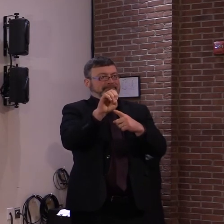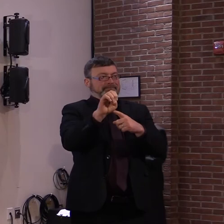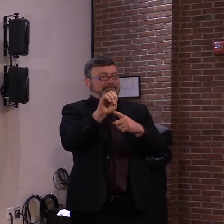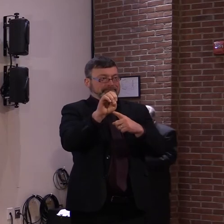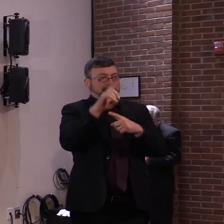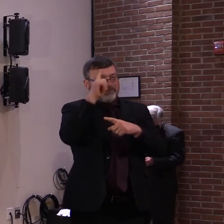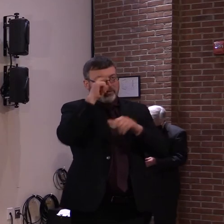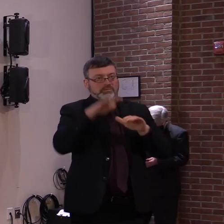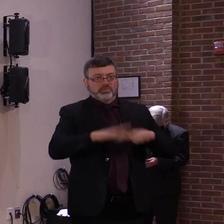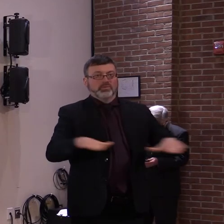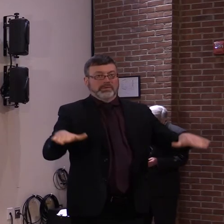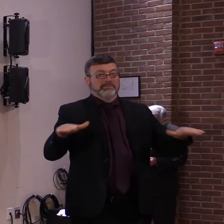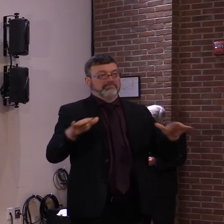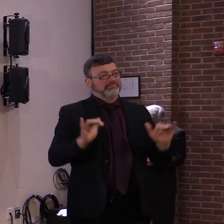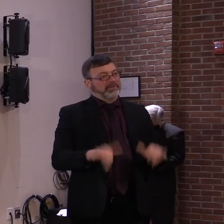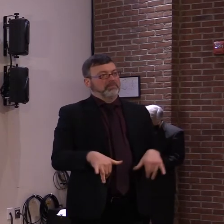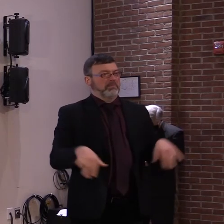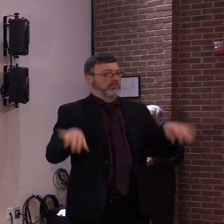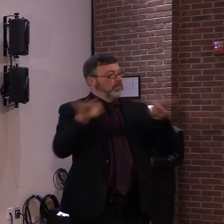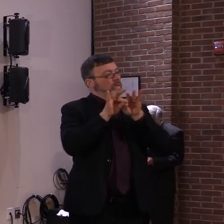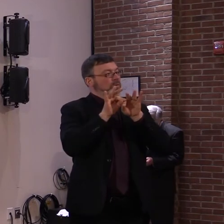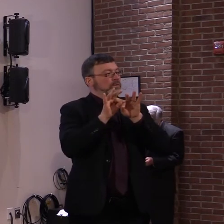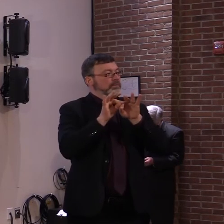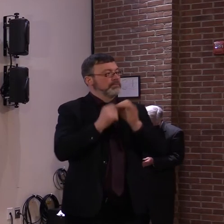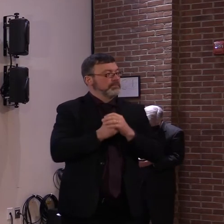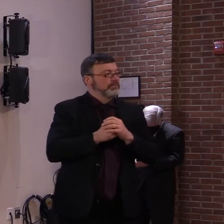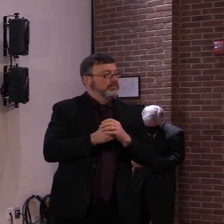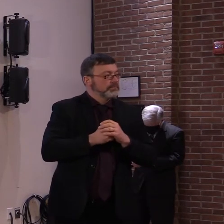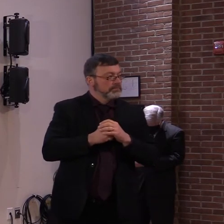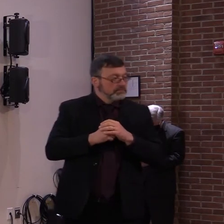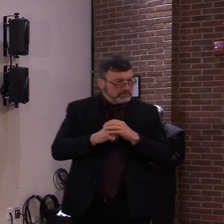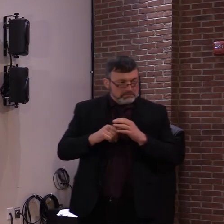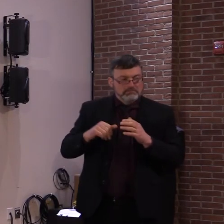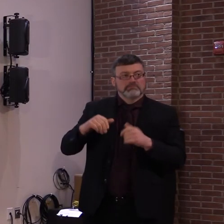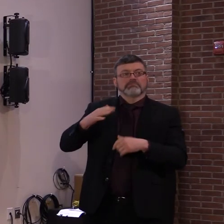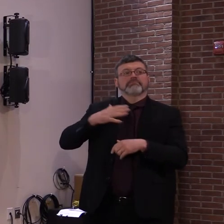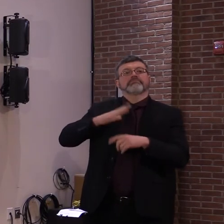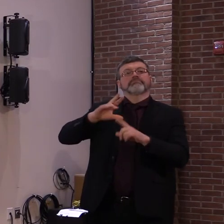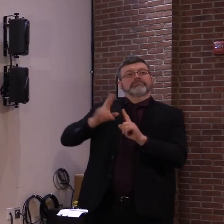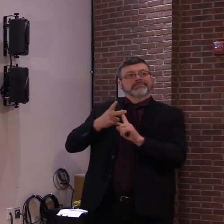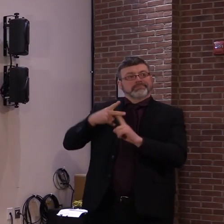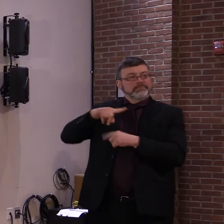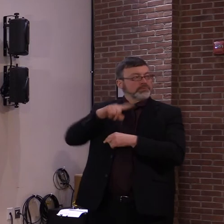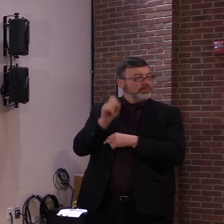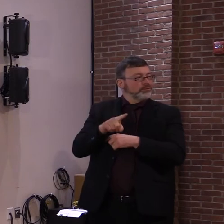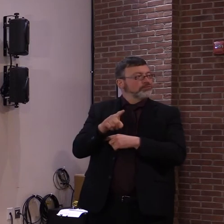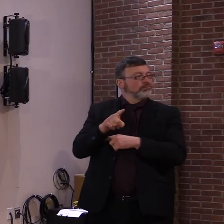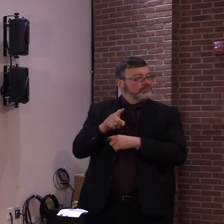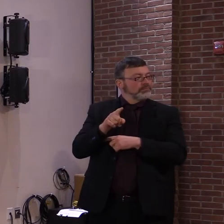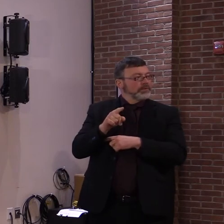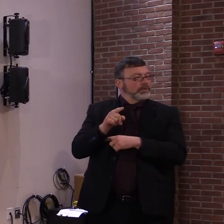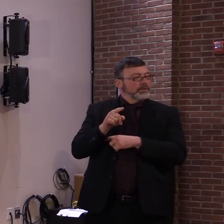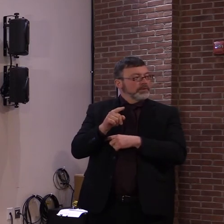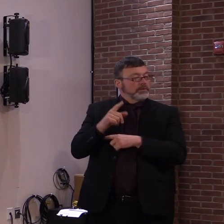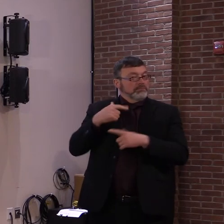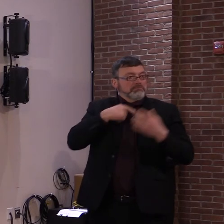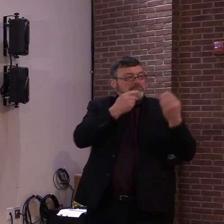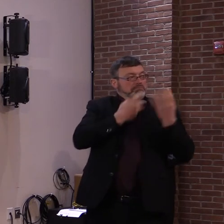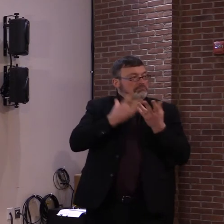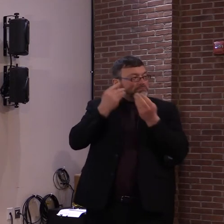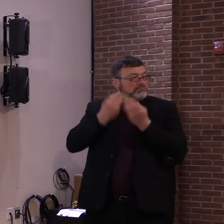And just a quick follow-up, if I could, on that. You know, what we've been hearing was that the season was going to be about 15 to 16 games